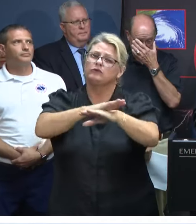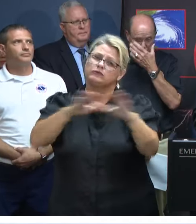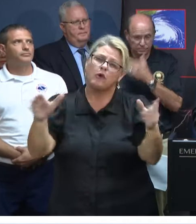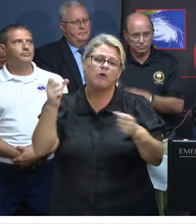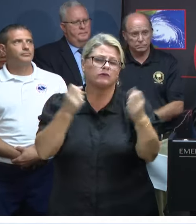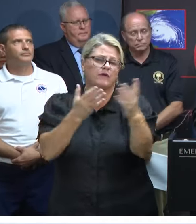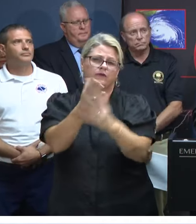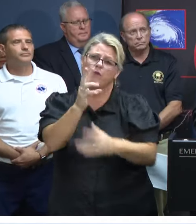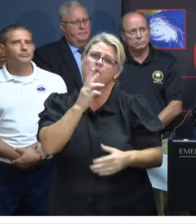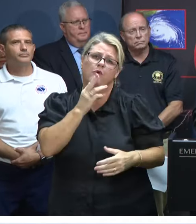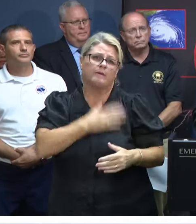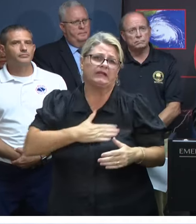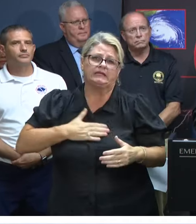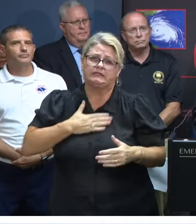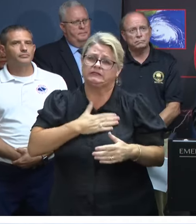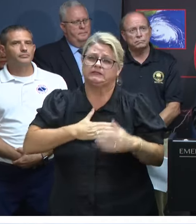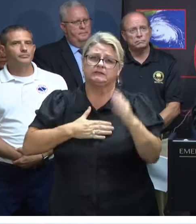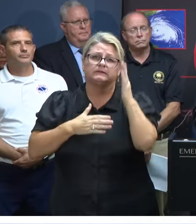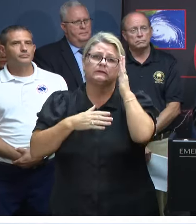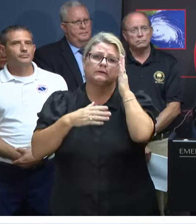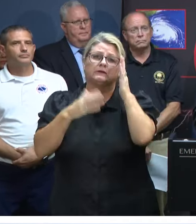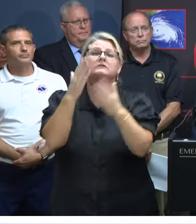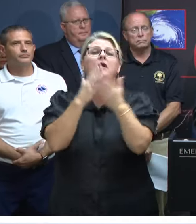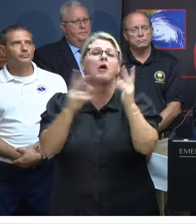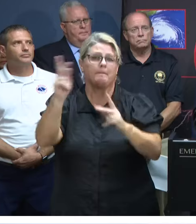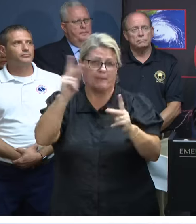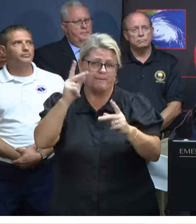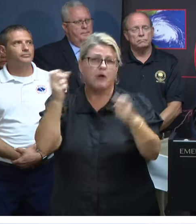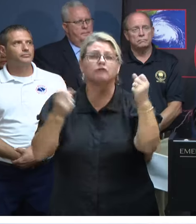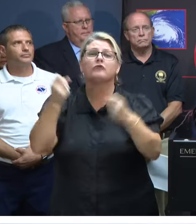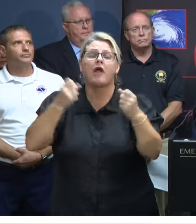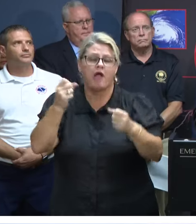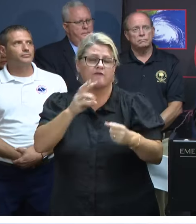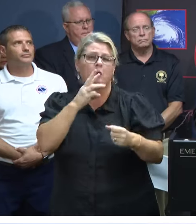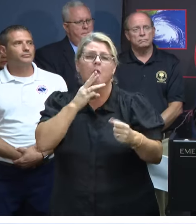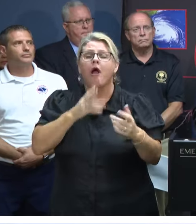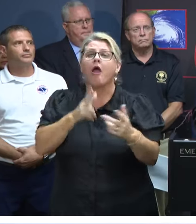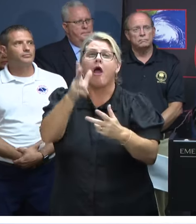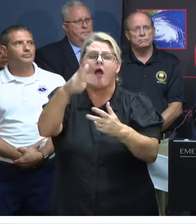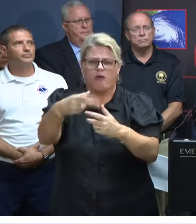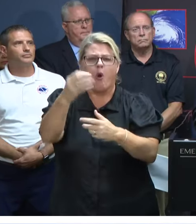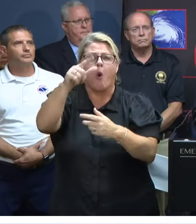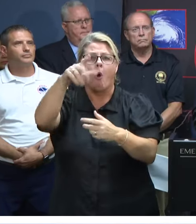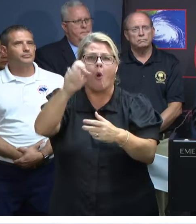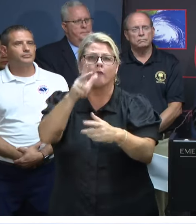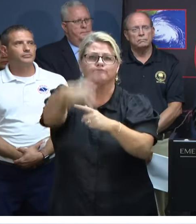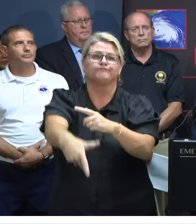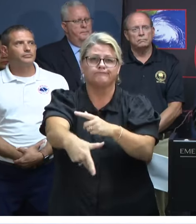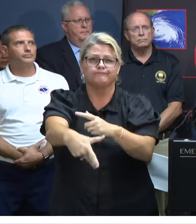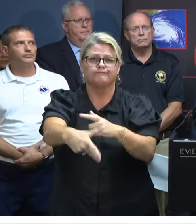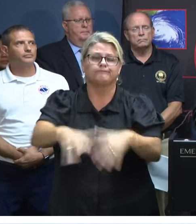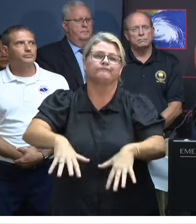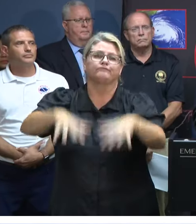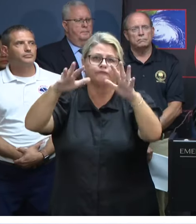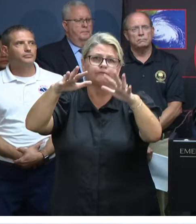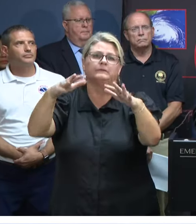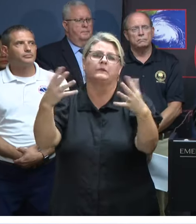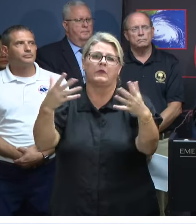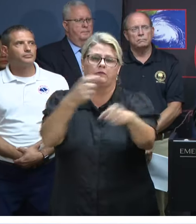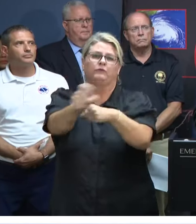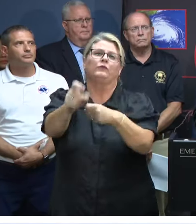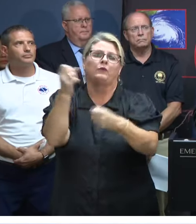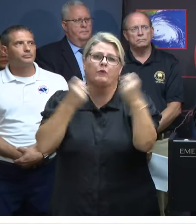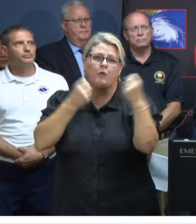water. We've had people drive in the water, and there was a big hole there, and there they go, or the engine floods out. And we had